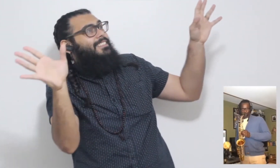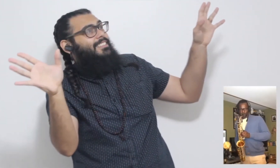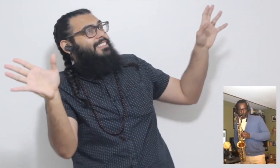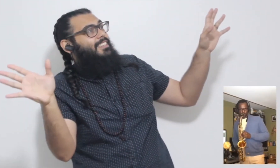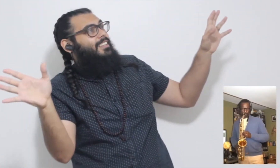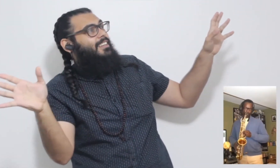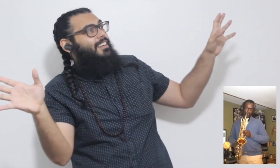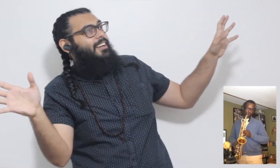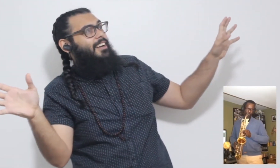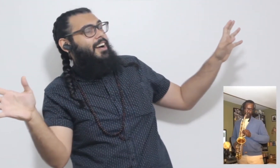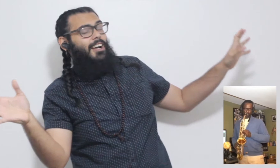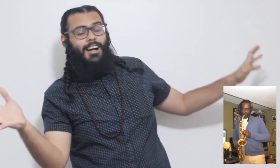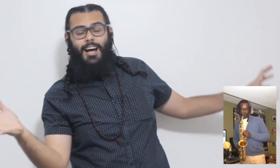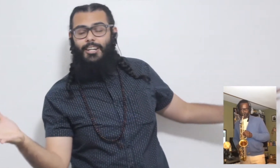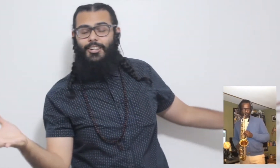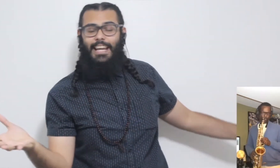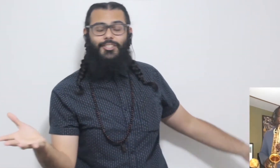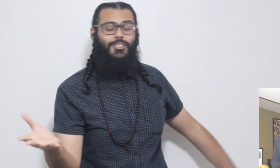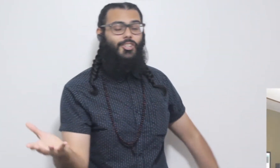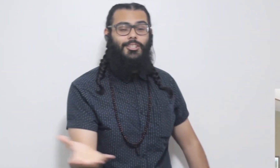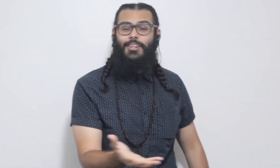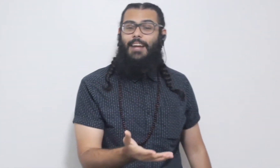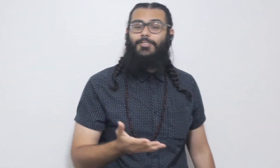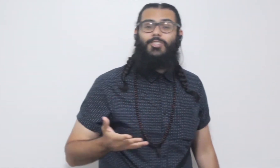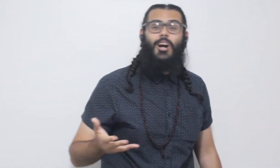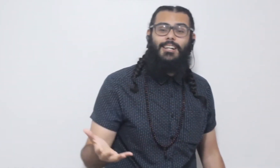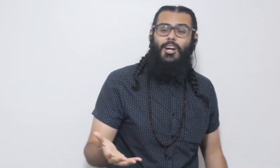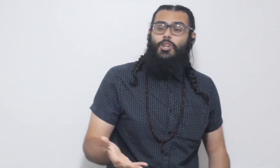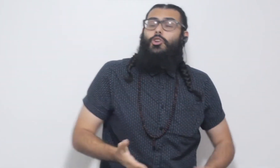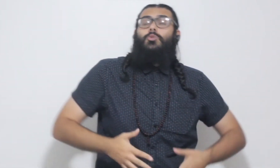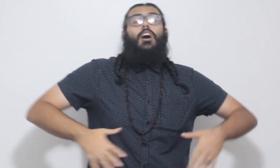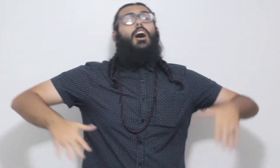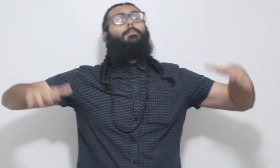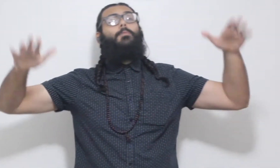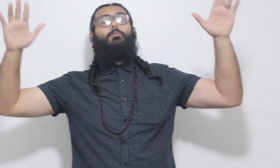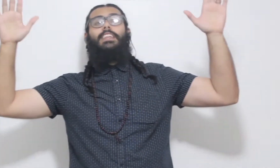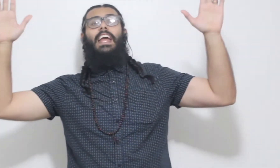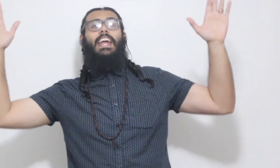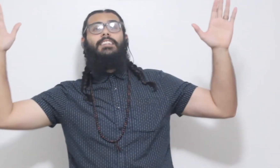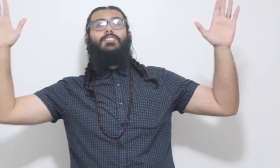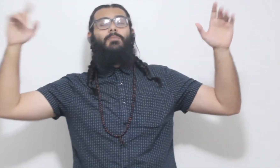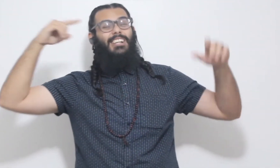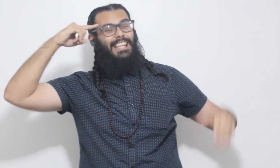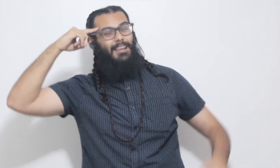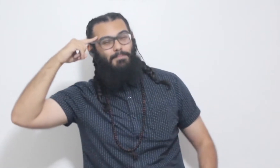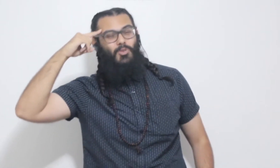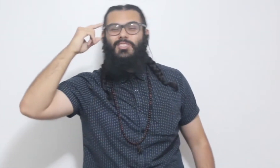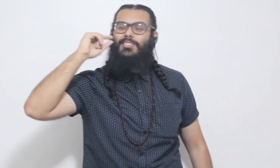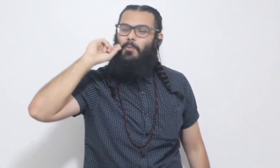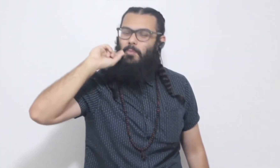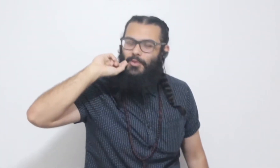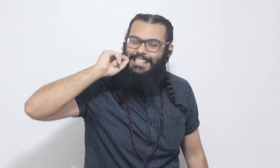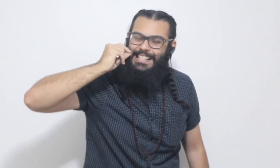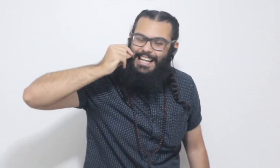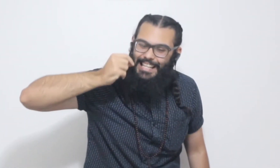A congregation sauntering after dark shows up with hands To mark temples